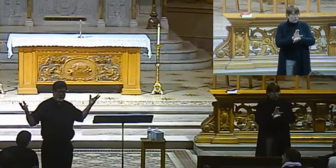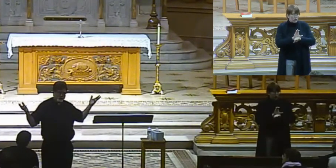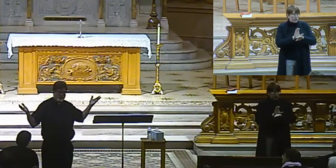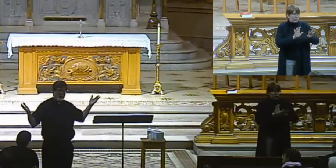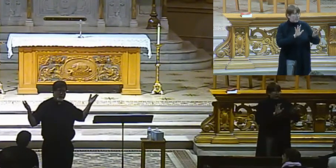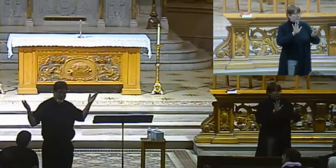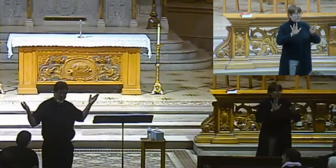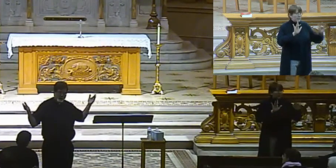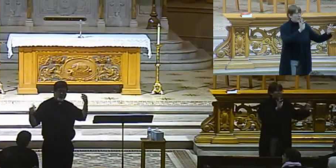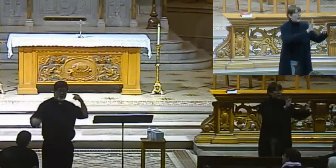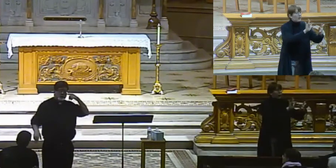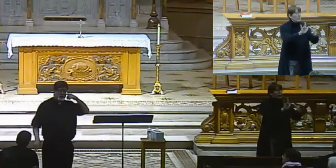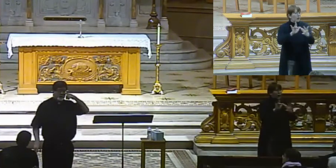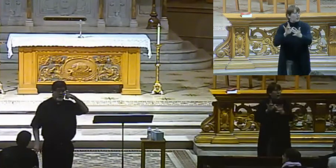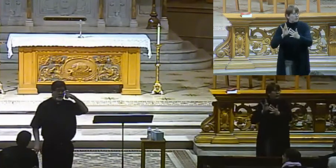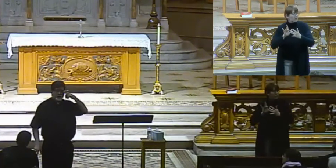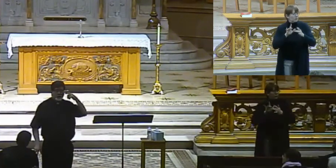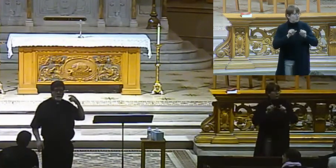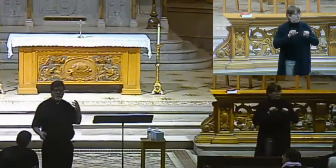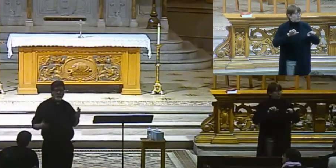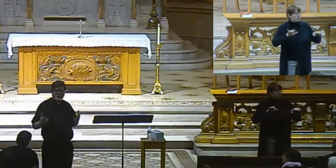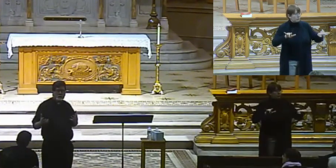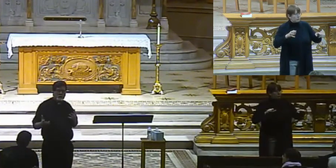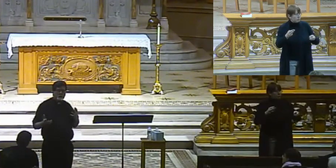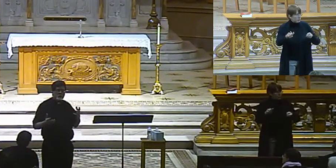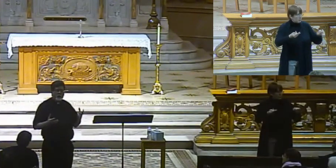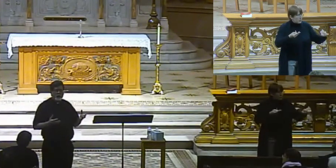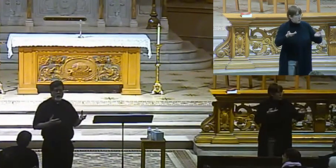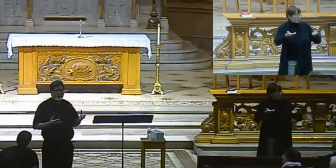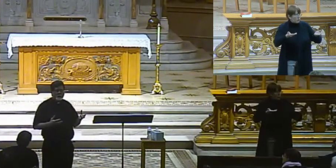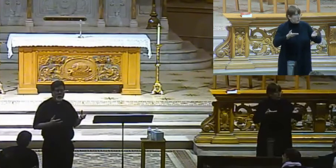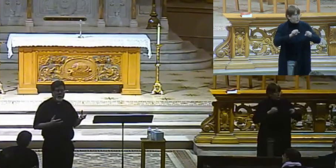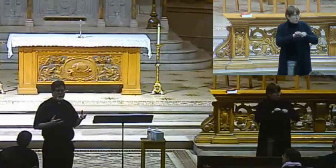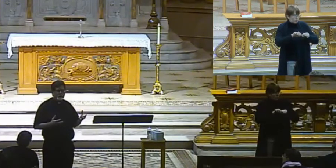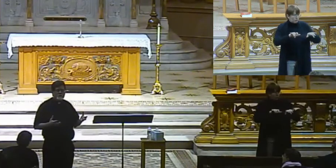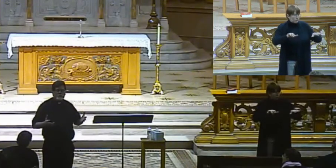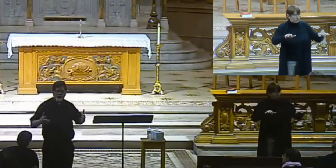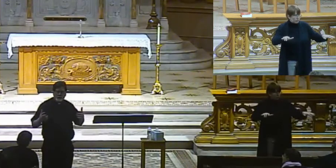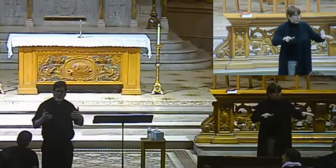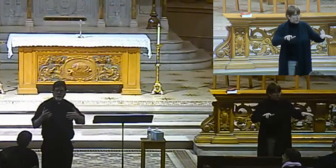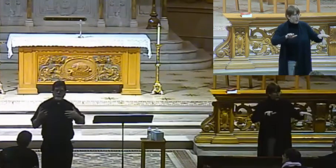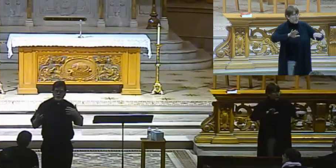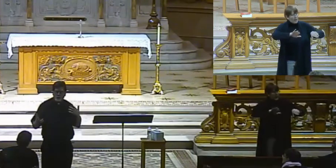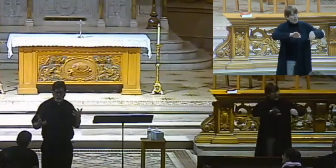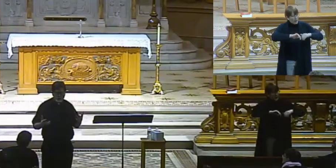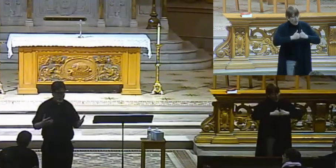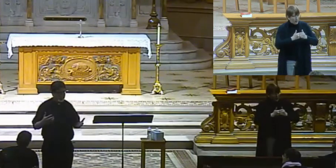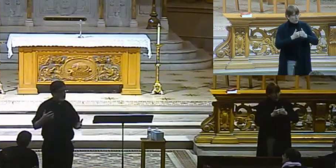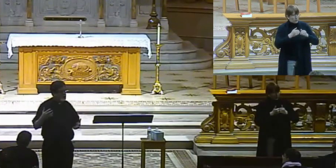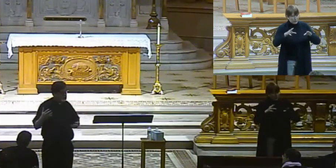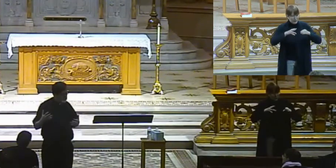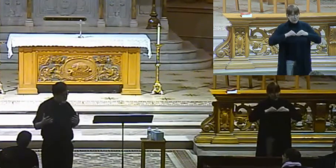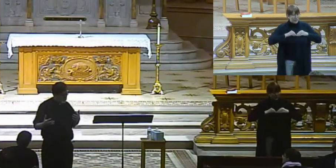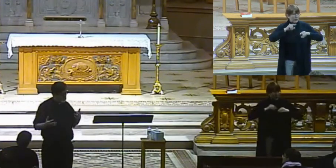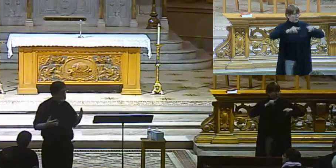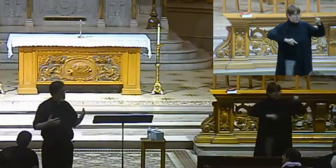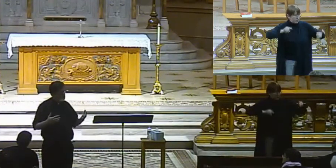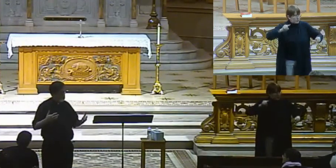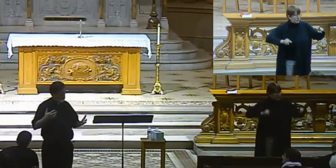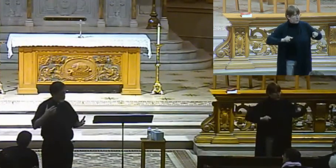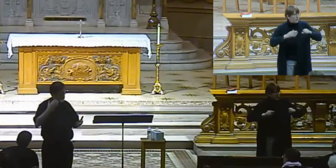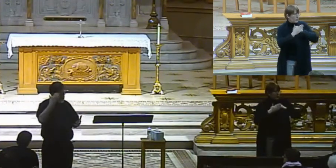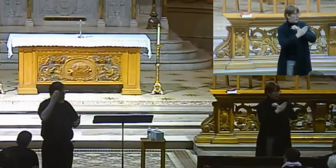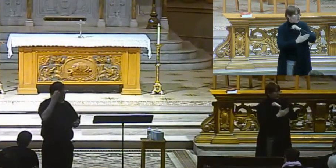This is, again, since the Second Vatican Council, we were learning to how to embrace the diversity in different